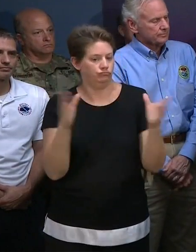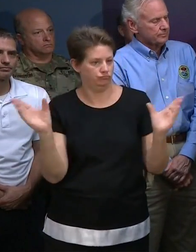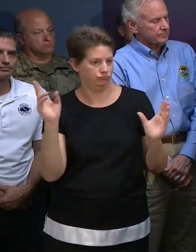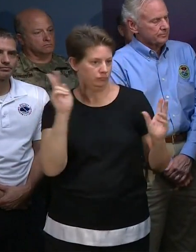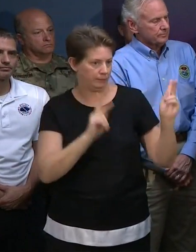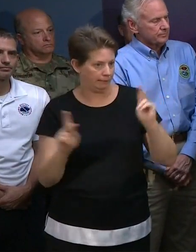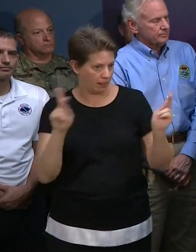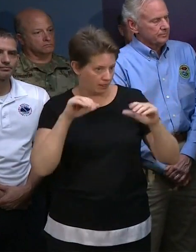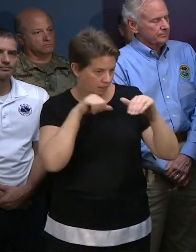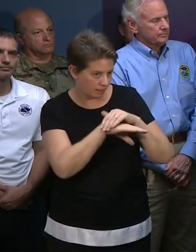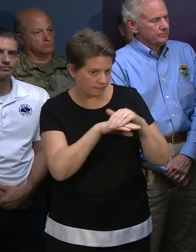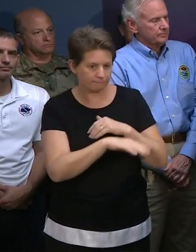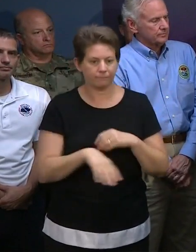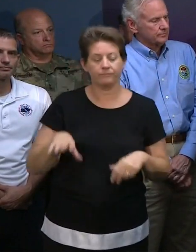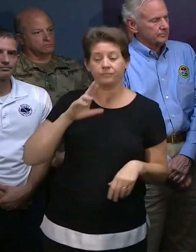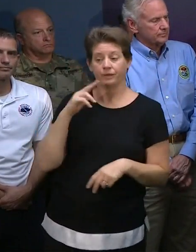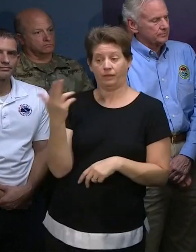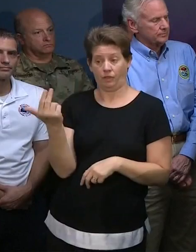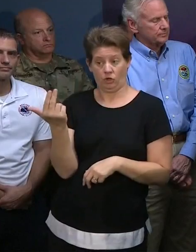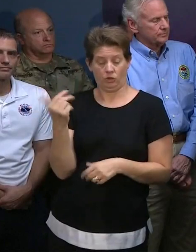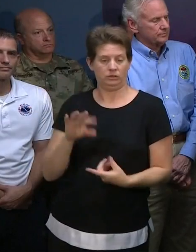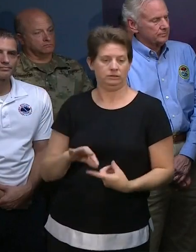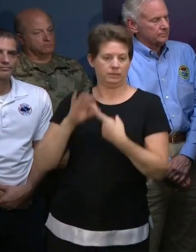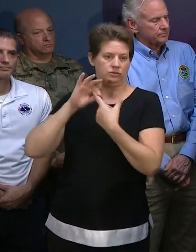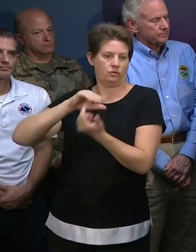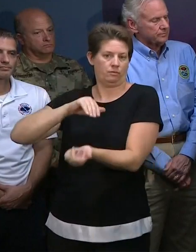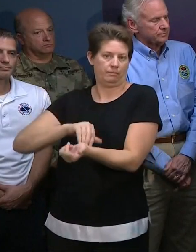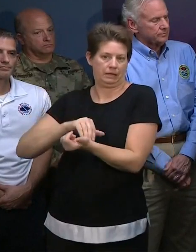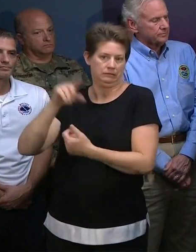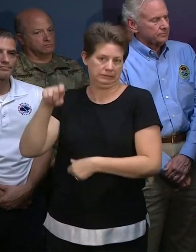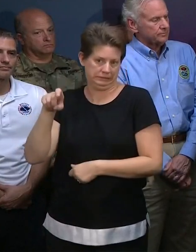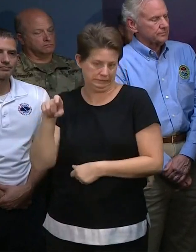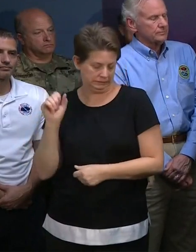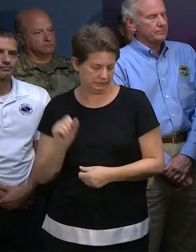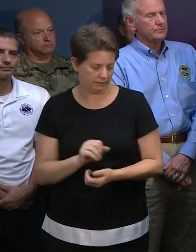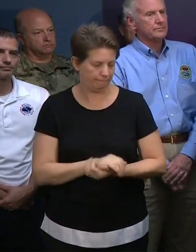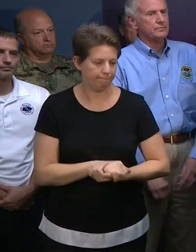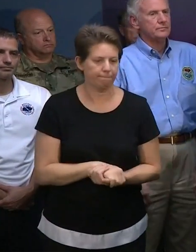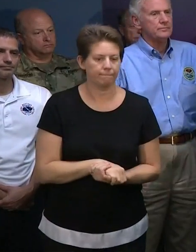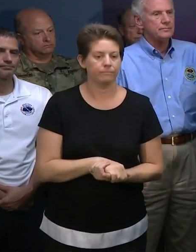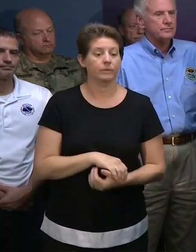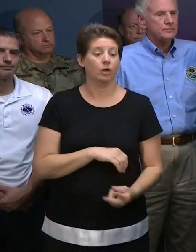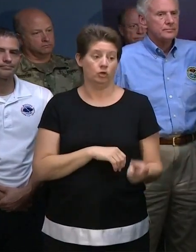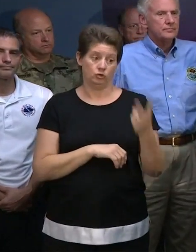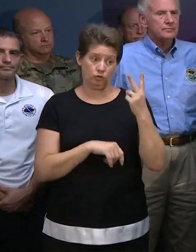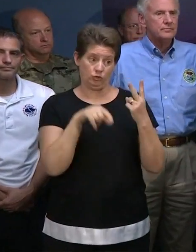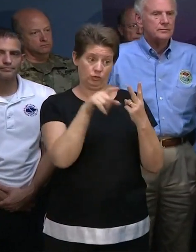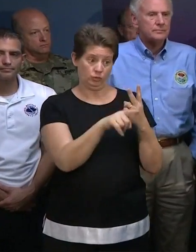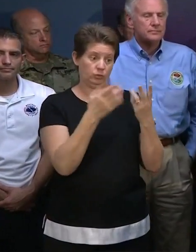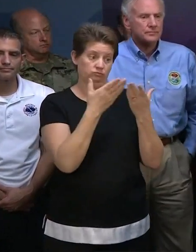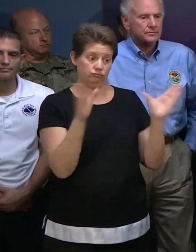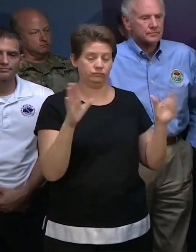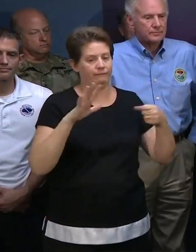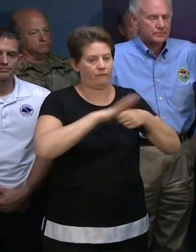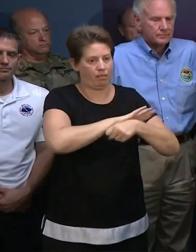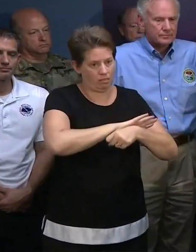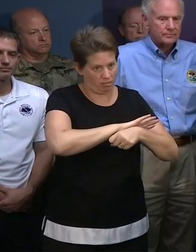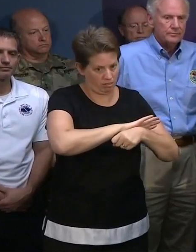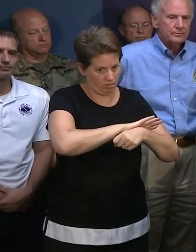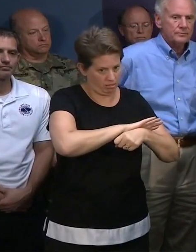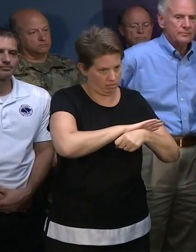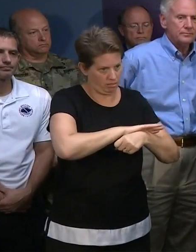shelters, and 13 are special medical needs shelters. We have two general population shelters that are full.